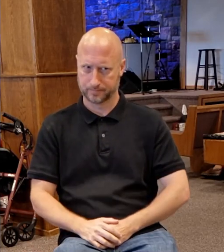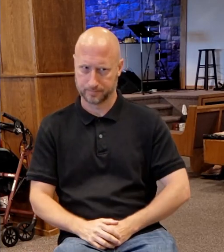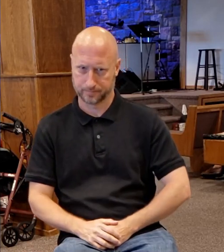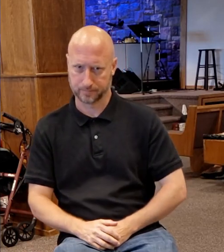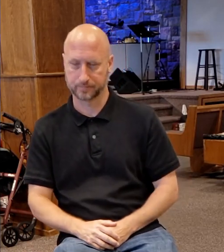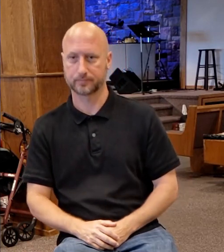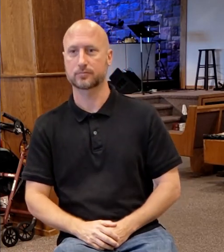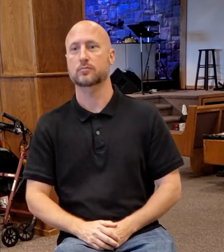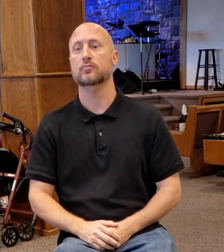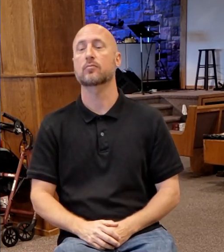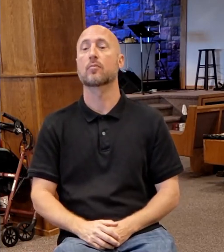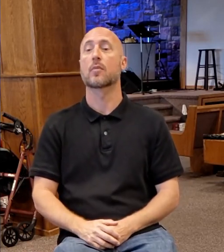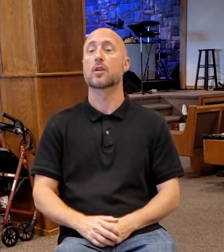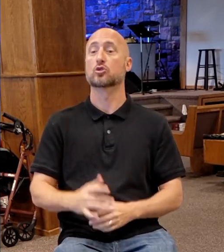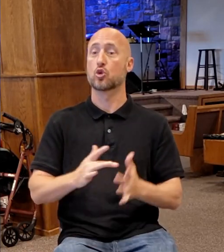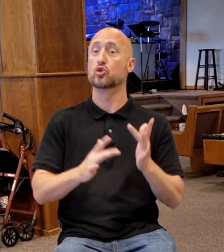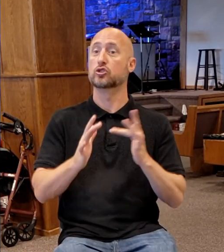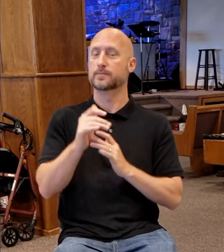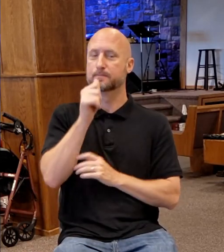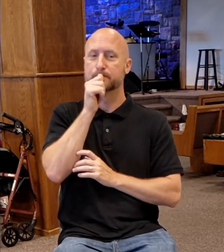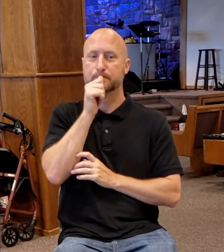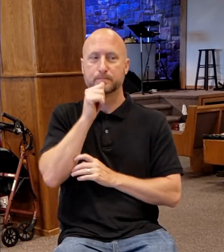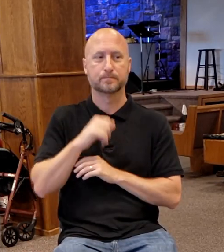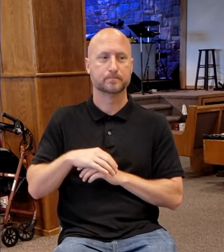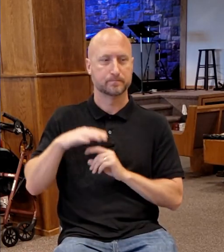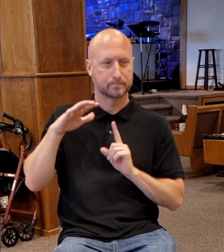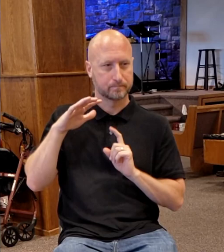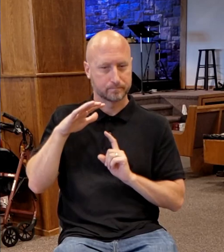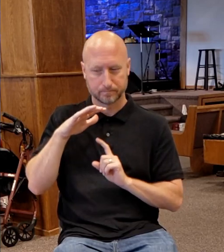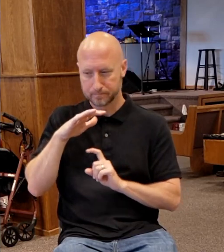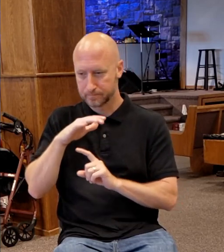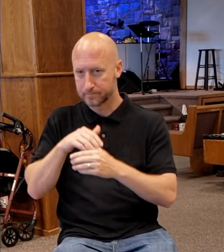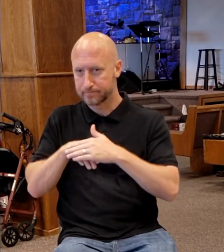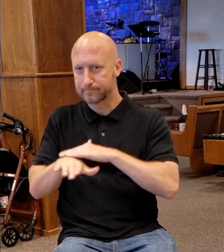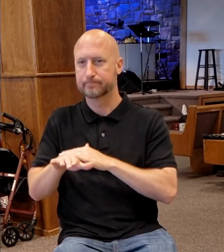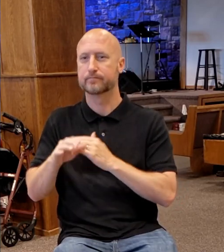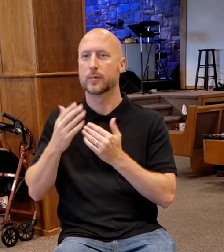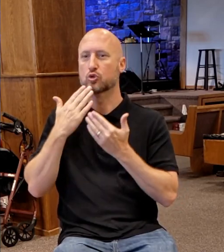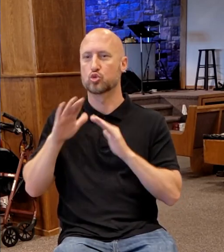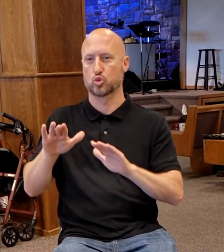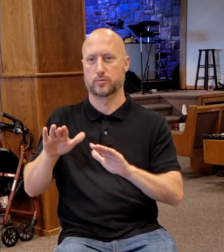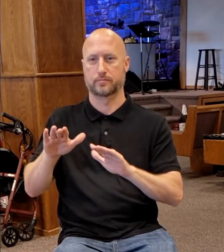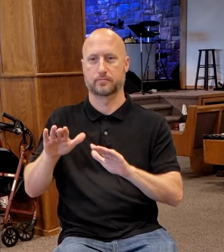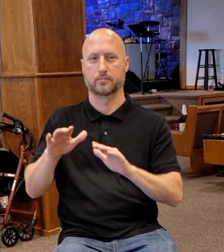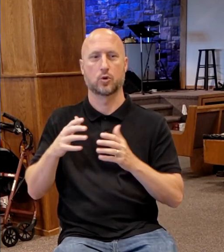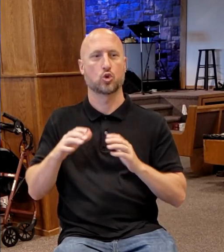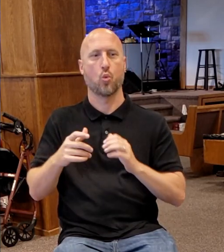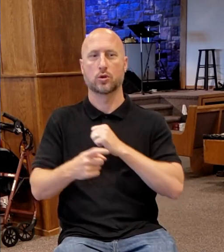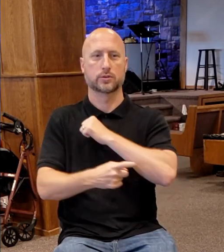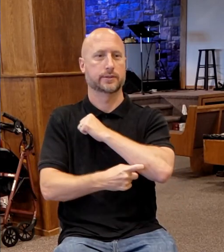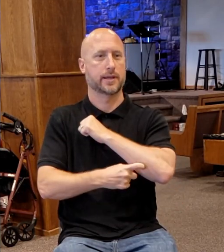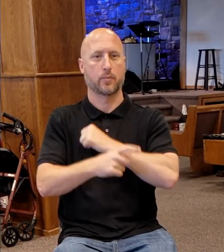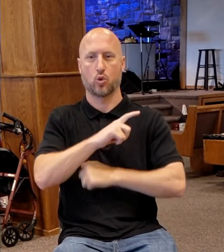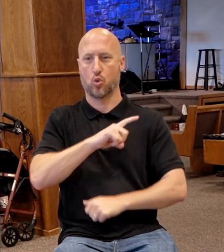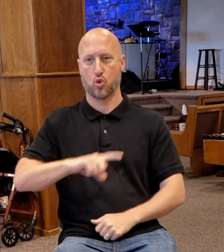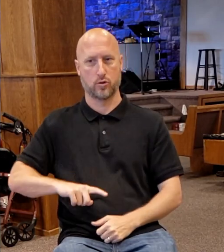And he came up privately then, and he entered into Jerusalem. Didn't want to tempt the Lord.